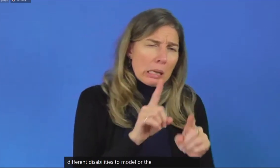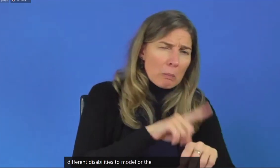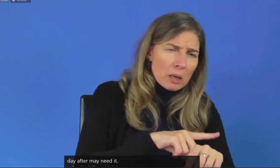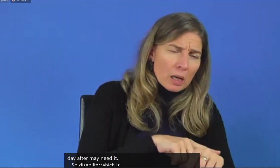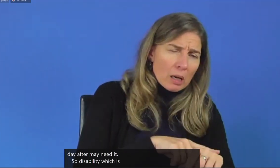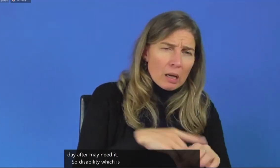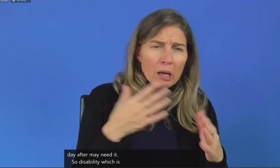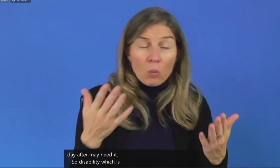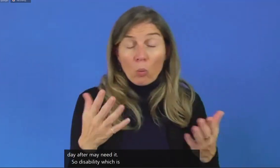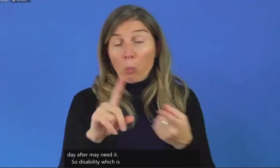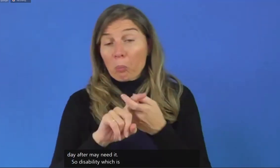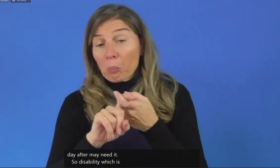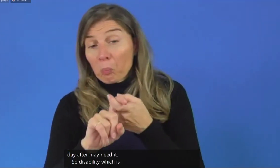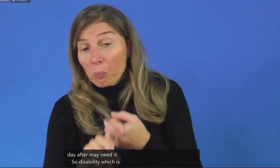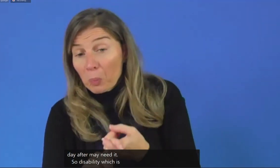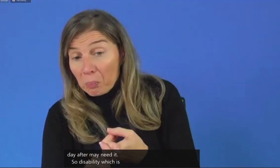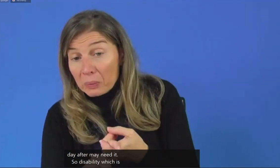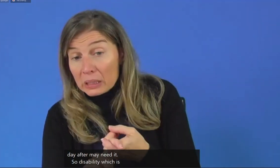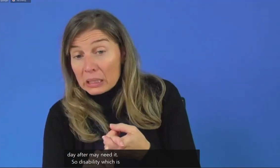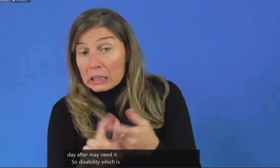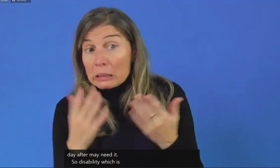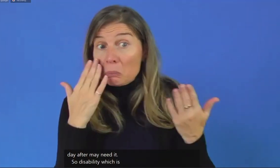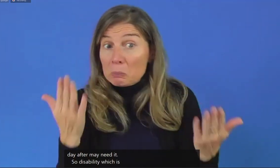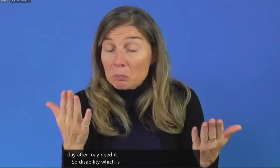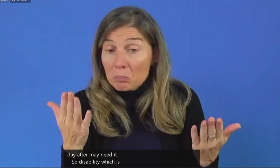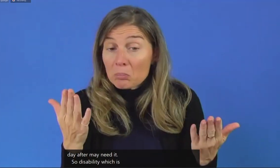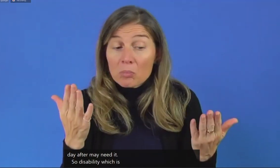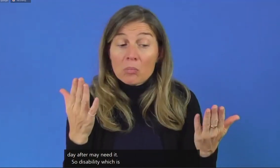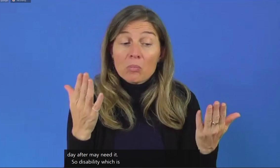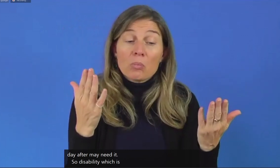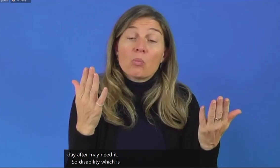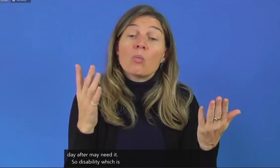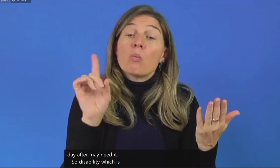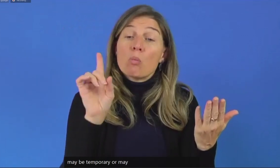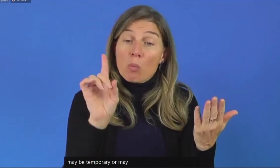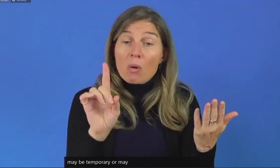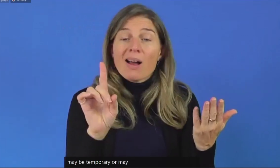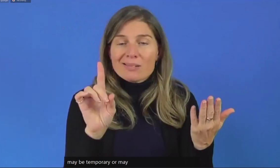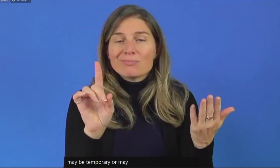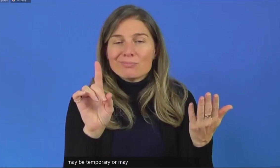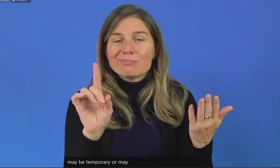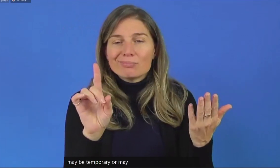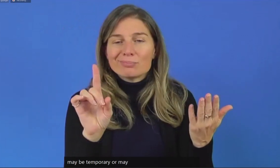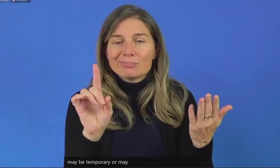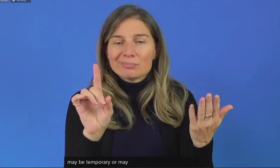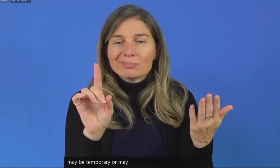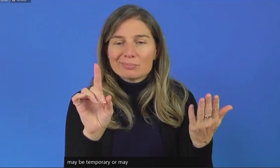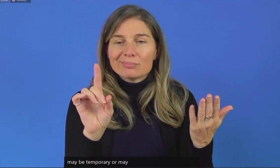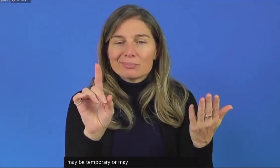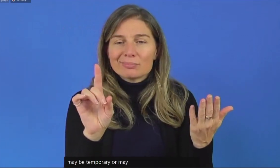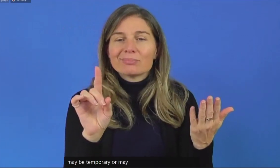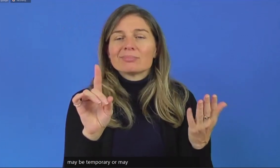and catch to anyone anywhere in any part of the life. And as we age, we need